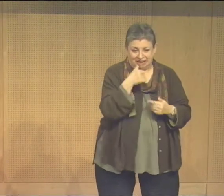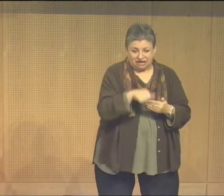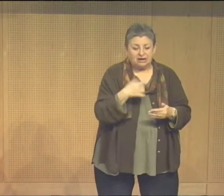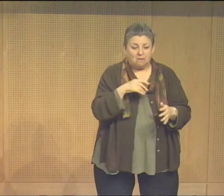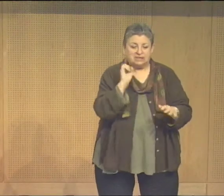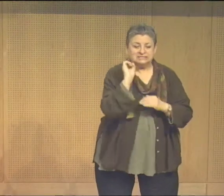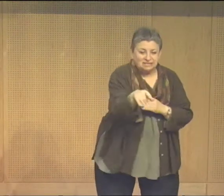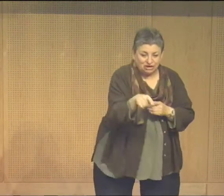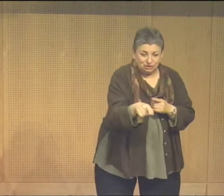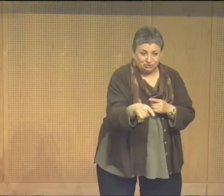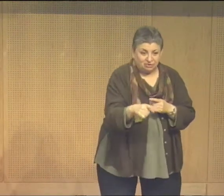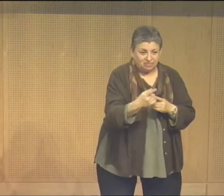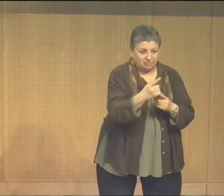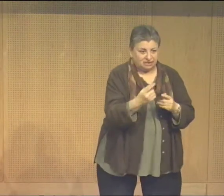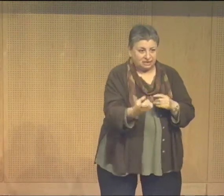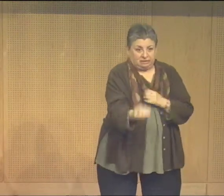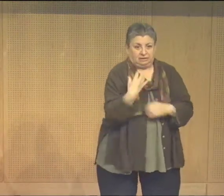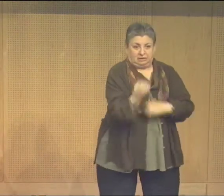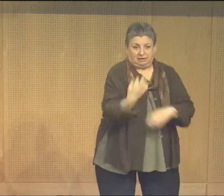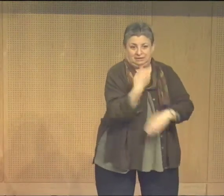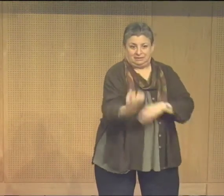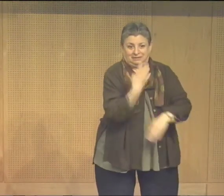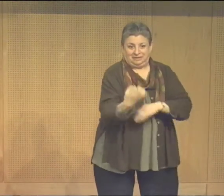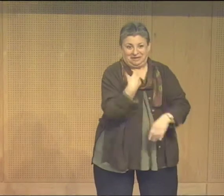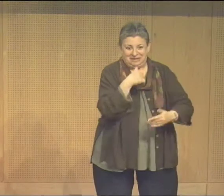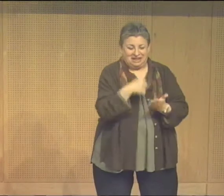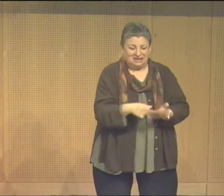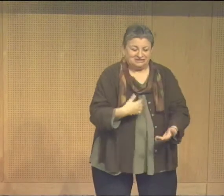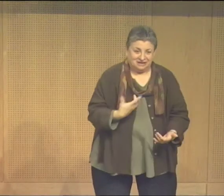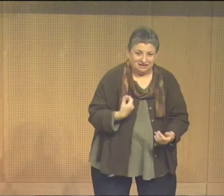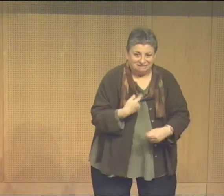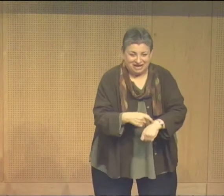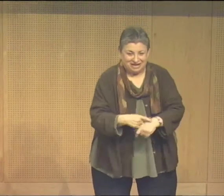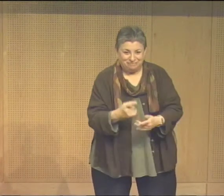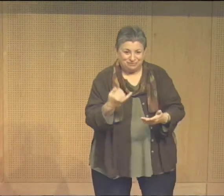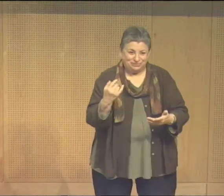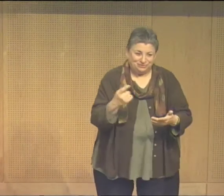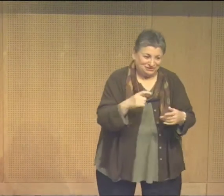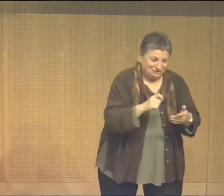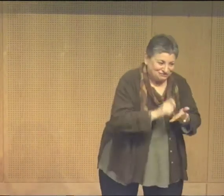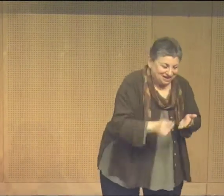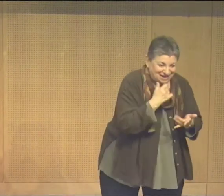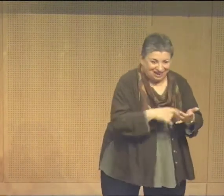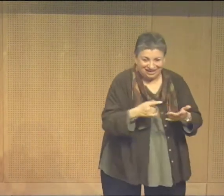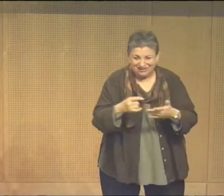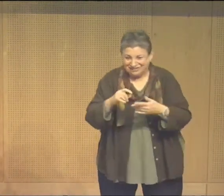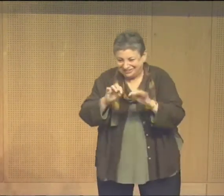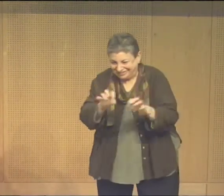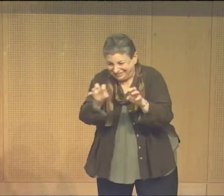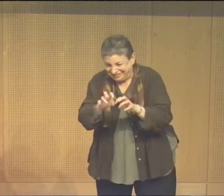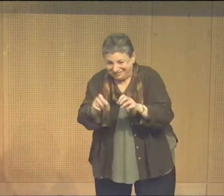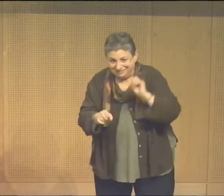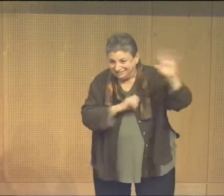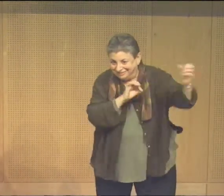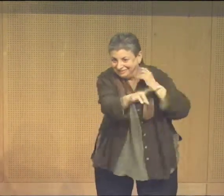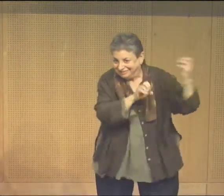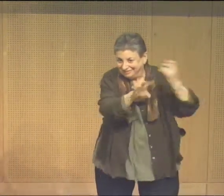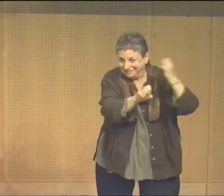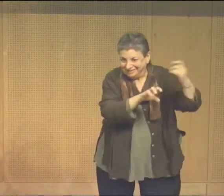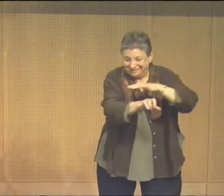And so I said, okay, I'm setting up a new rule. In order for me to do that for you, you have to write me first and then I'll send you a letter back. That sort of cut down on